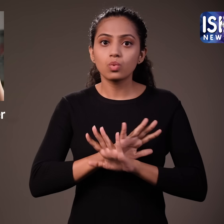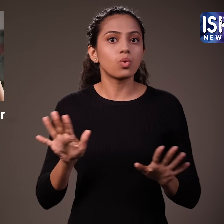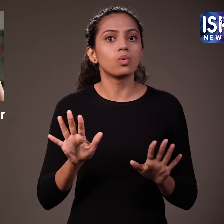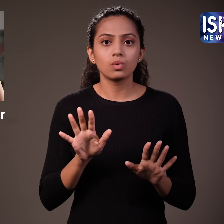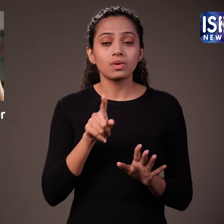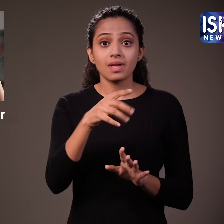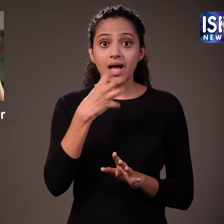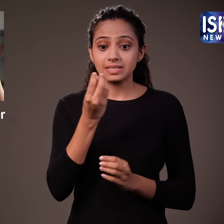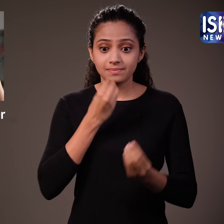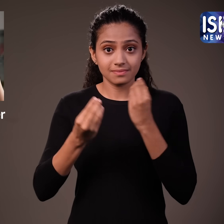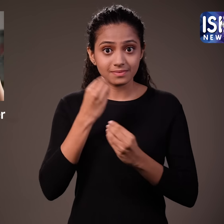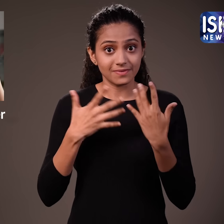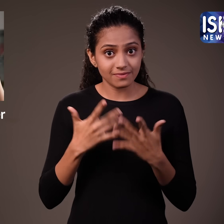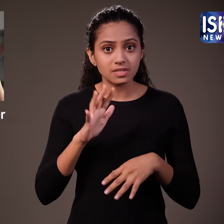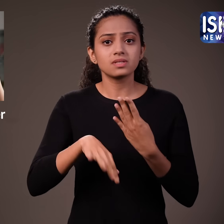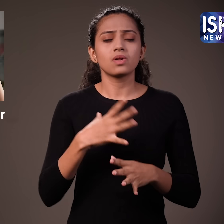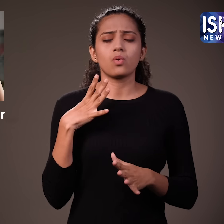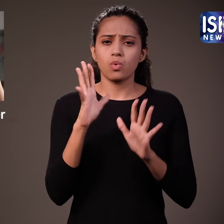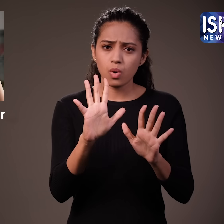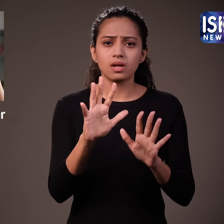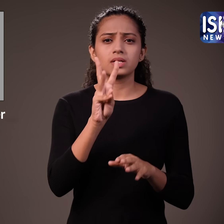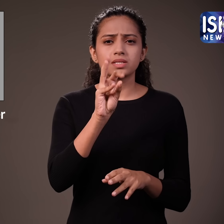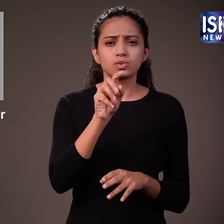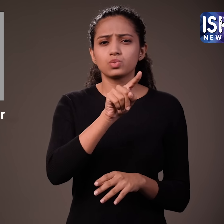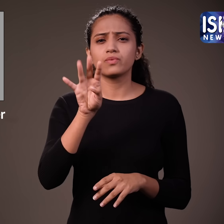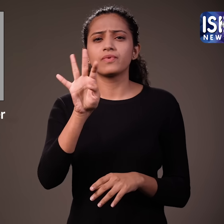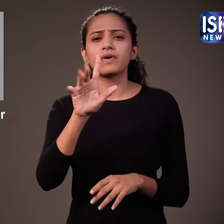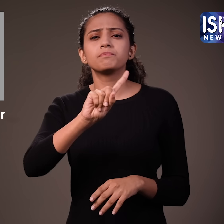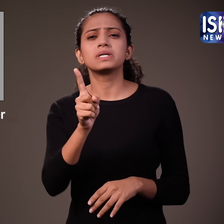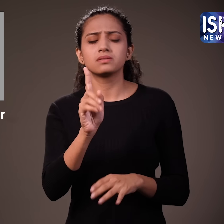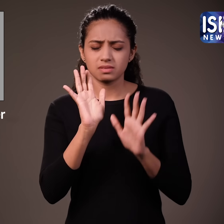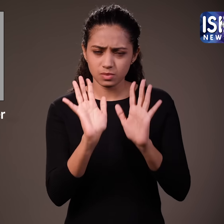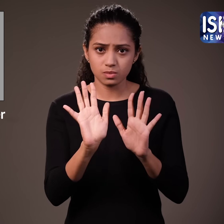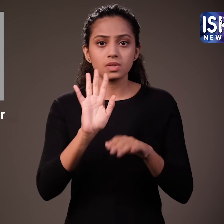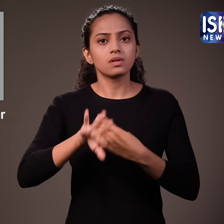advised to drink water at least 30 to 45 minutes after you eat this fruit. 3.